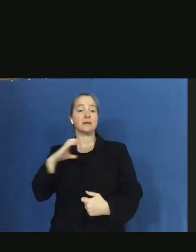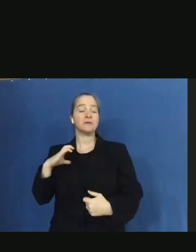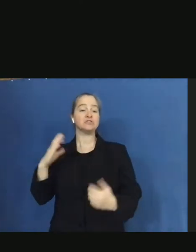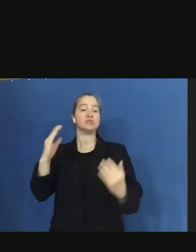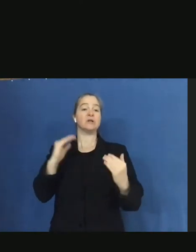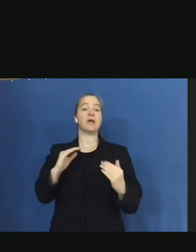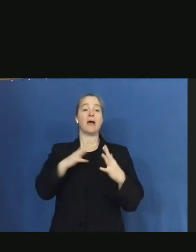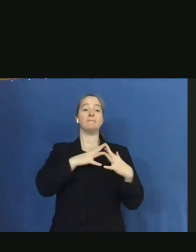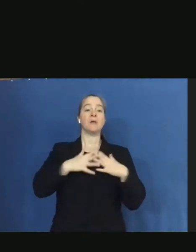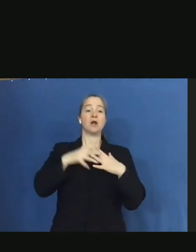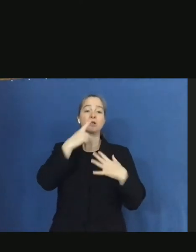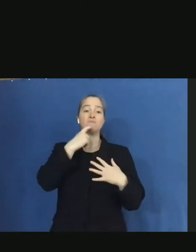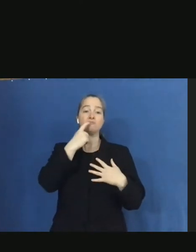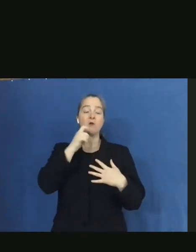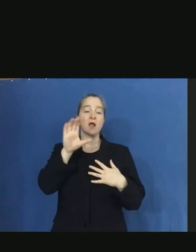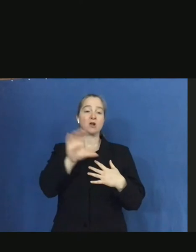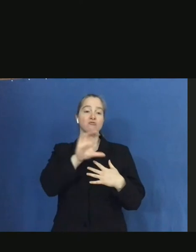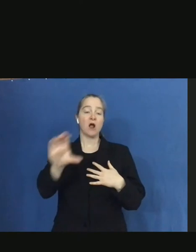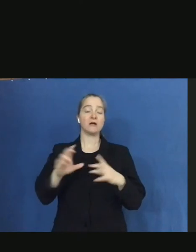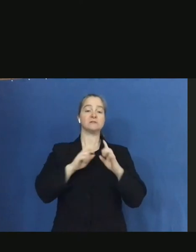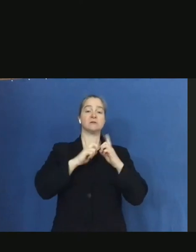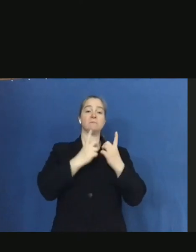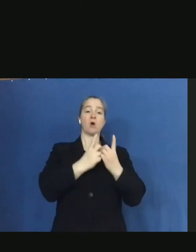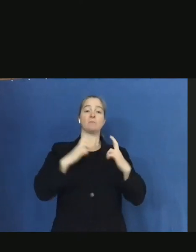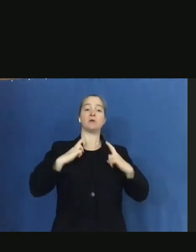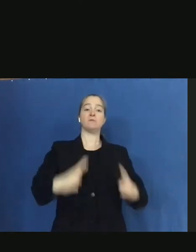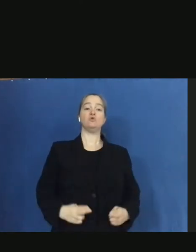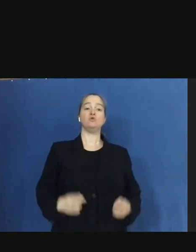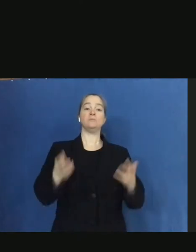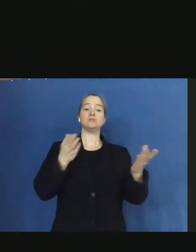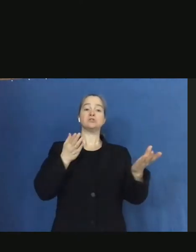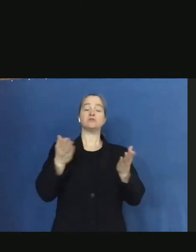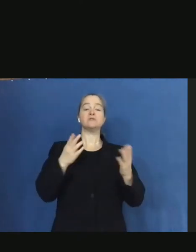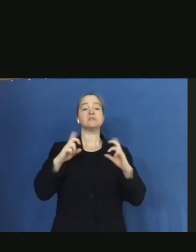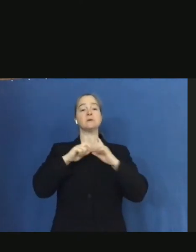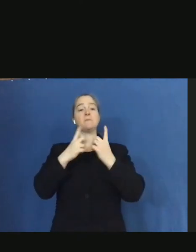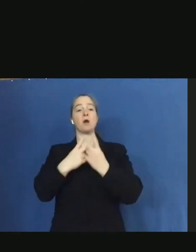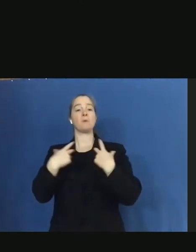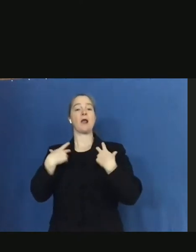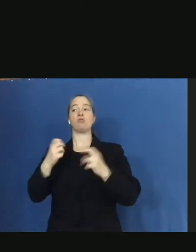Services, and Department of Health stand at the ready to assist depending on the impacts.